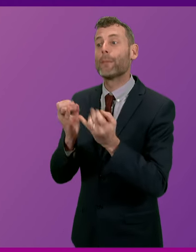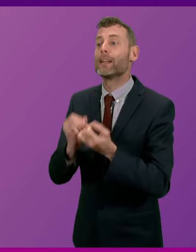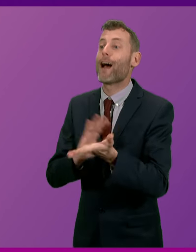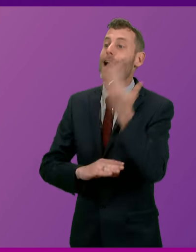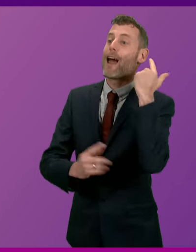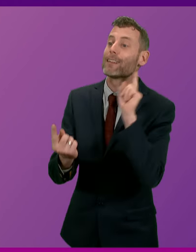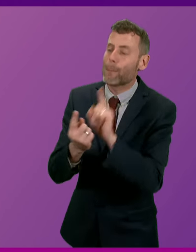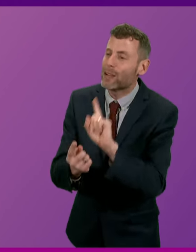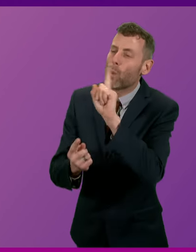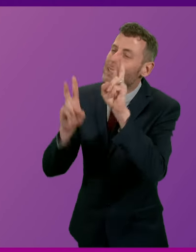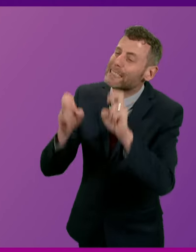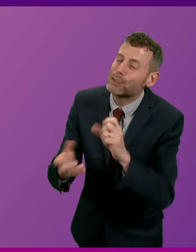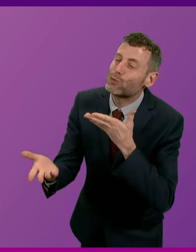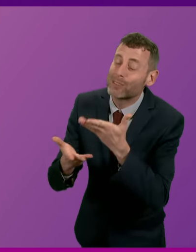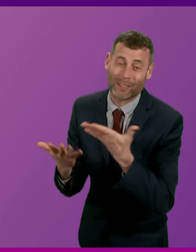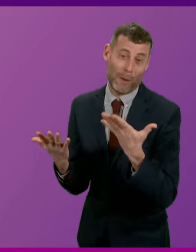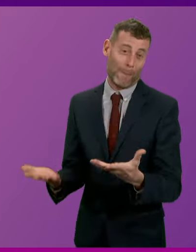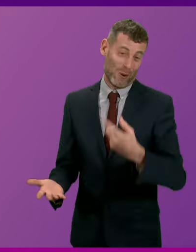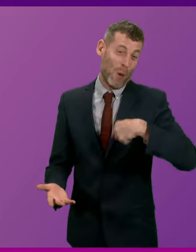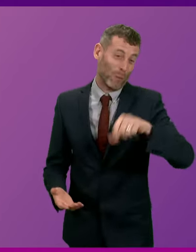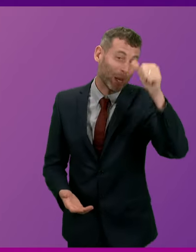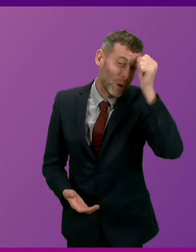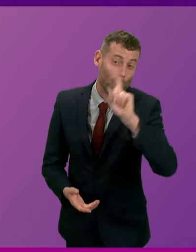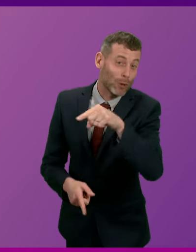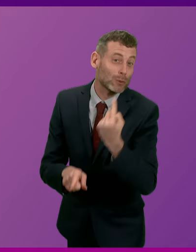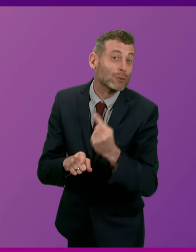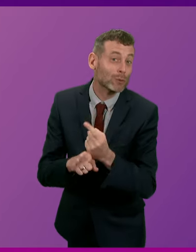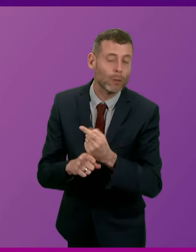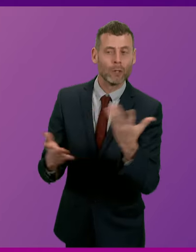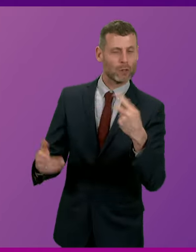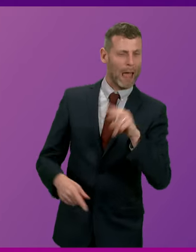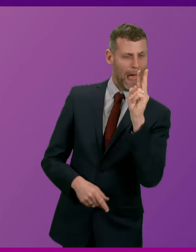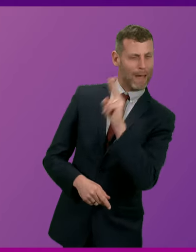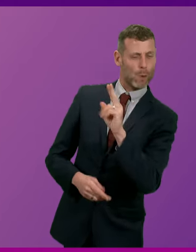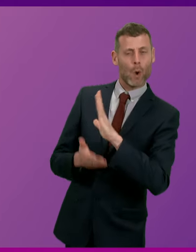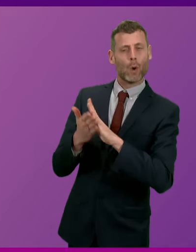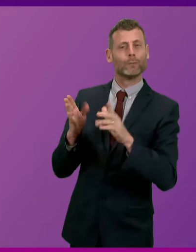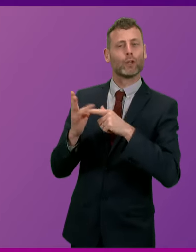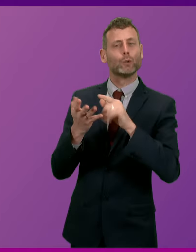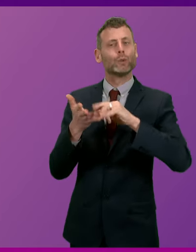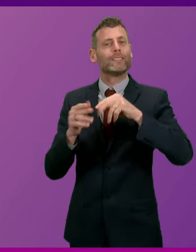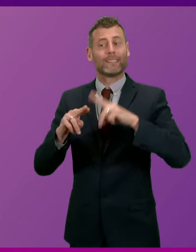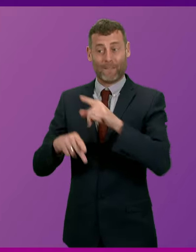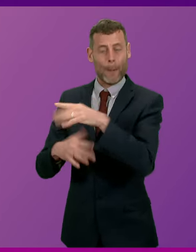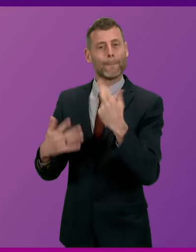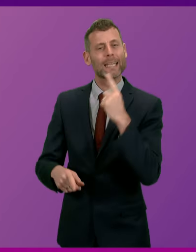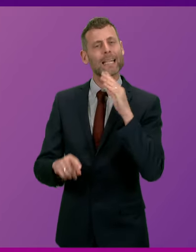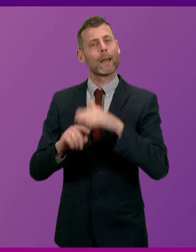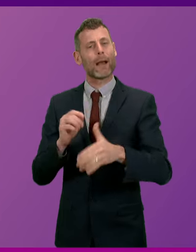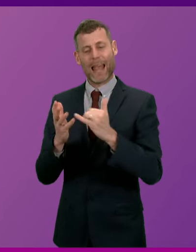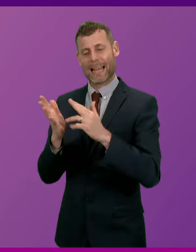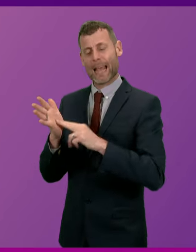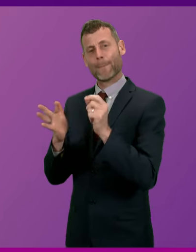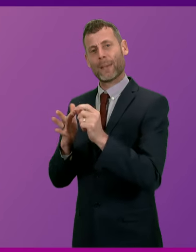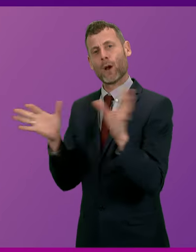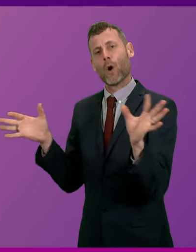were discussed but I think we all know. So let's look at what Hamza Yousaf said about the SNP's coalition with